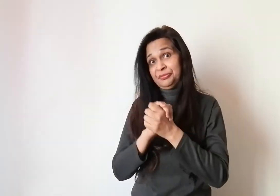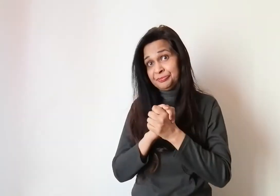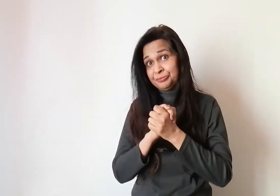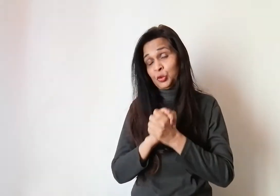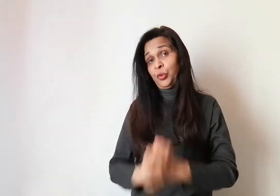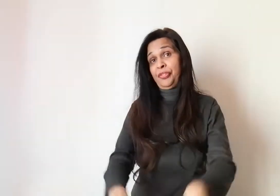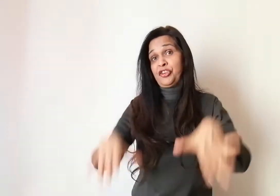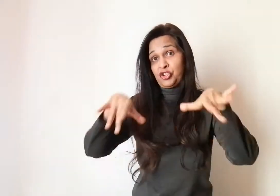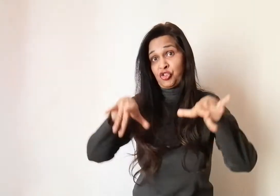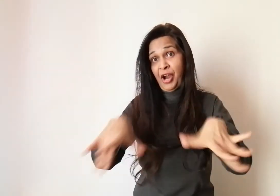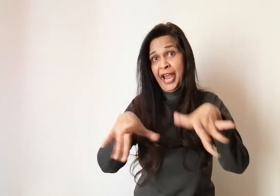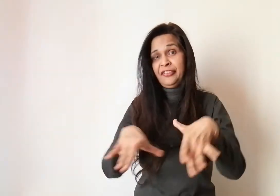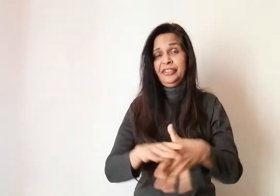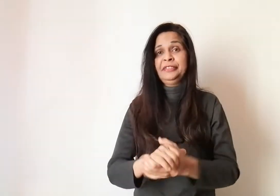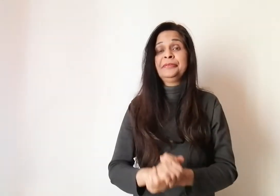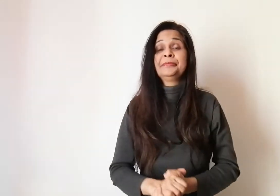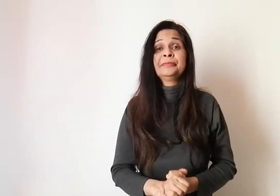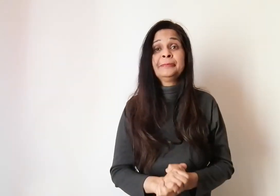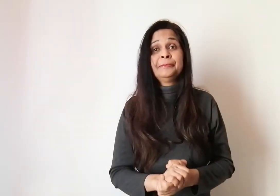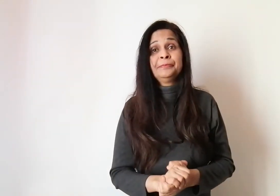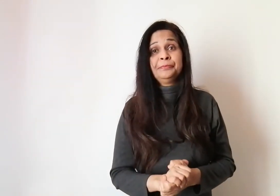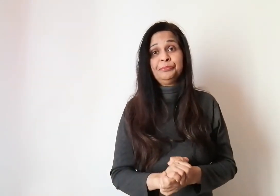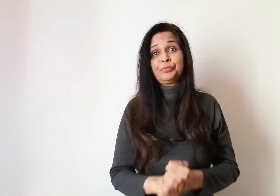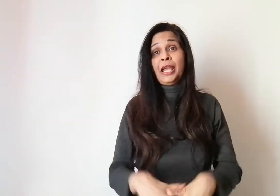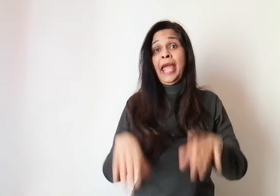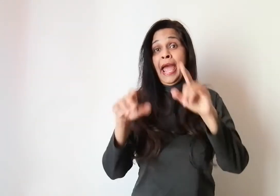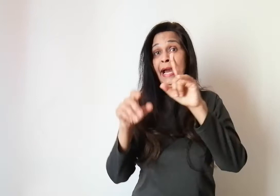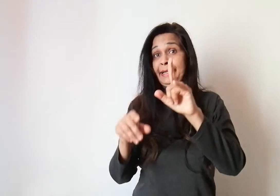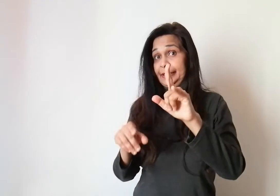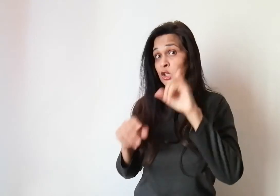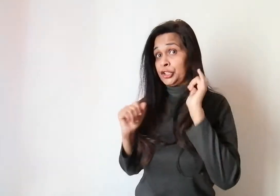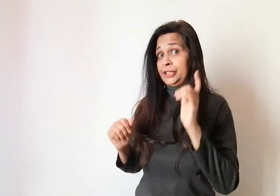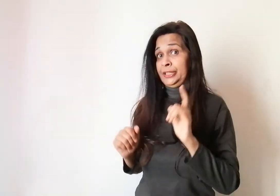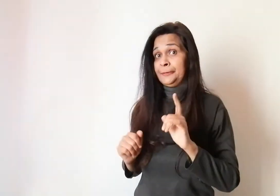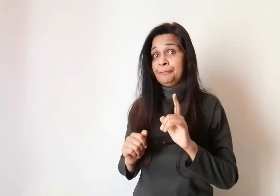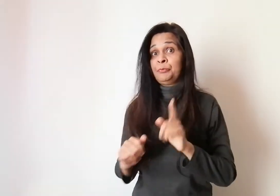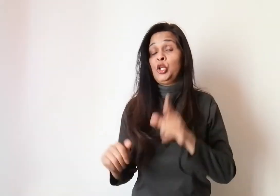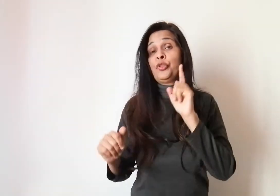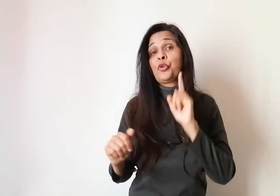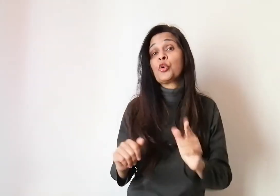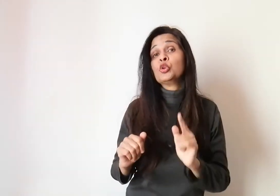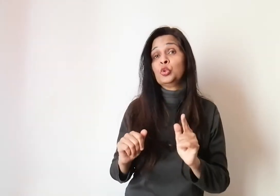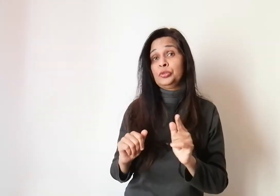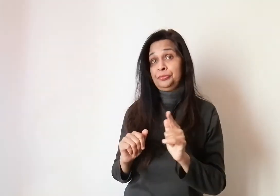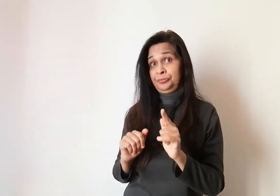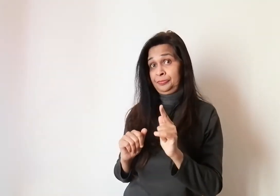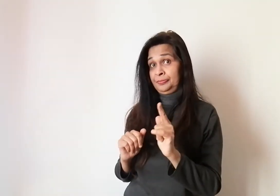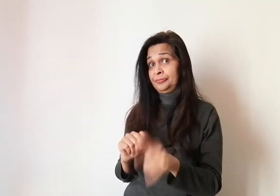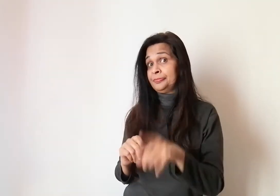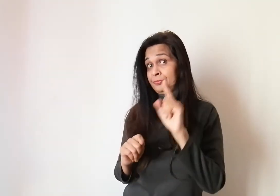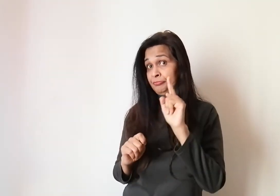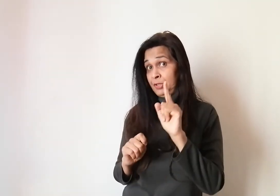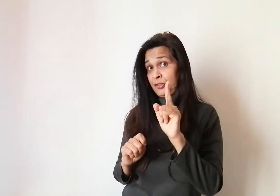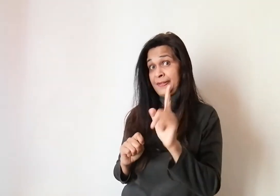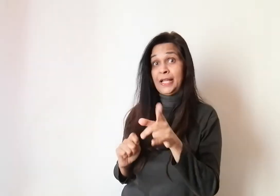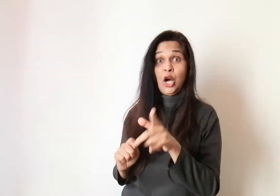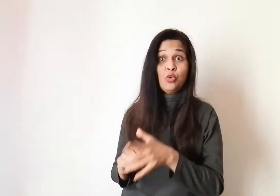when they are driving. And another thing on the road. Because now